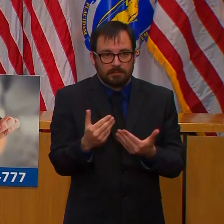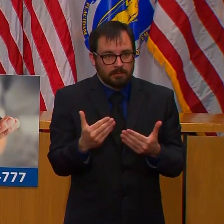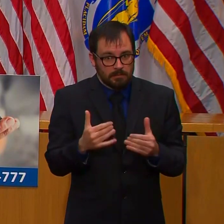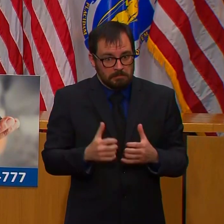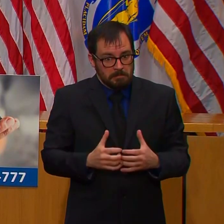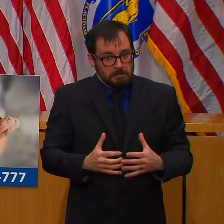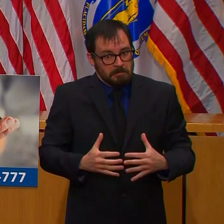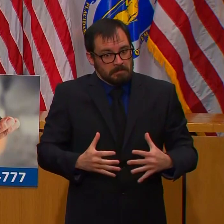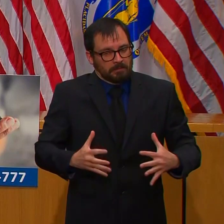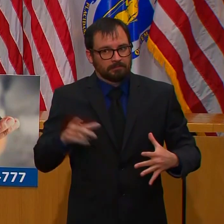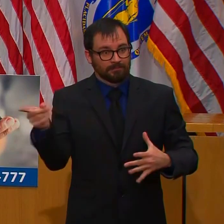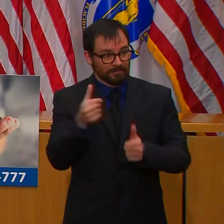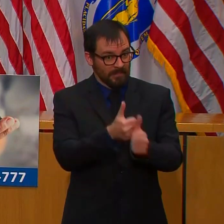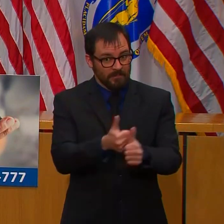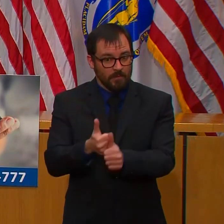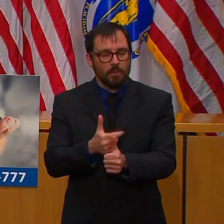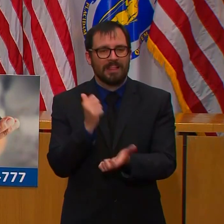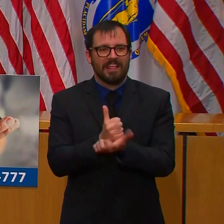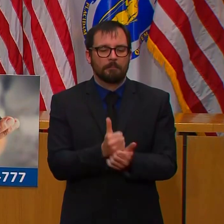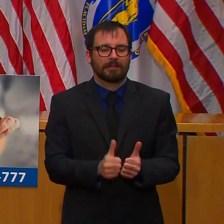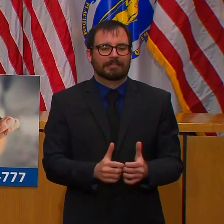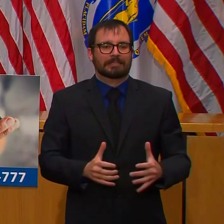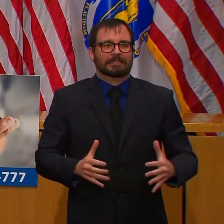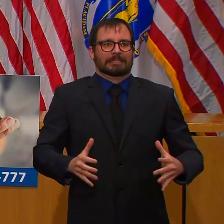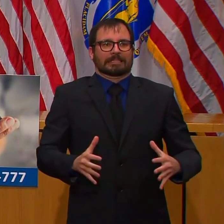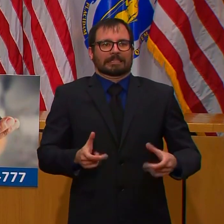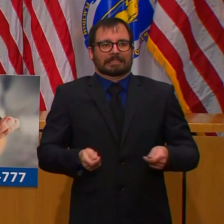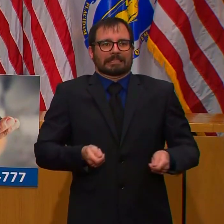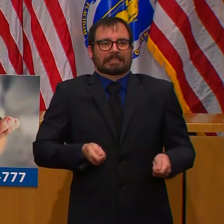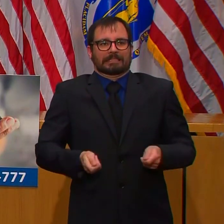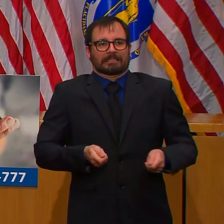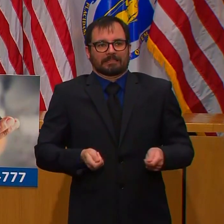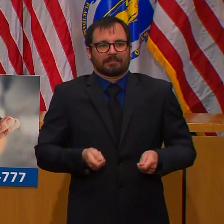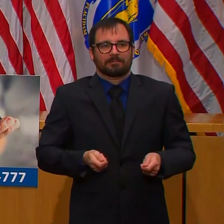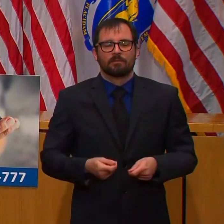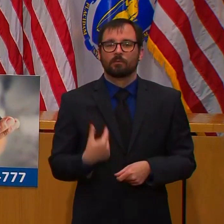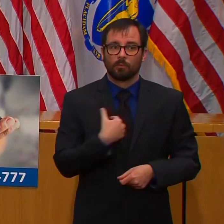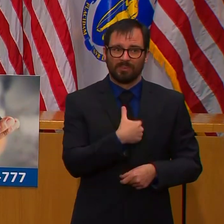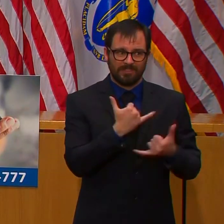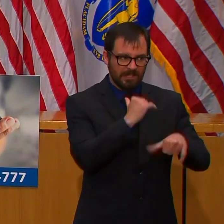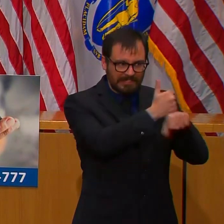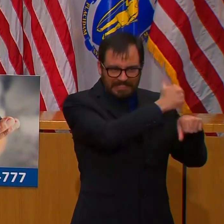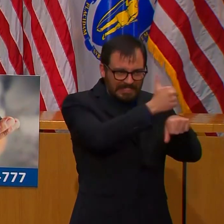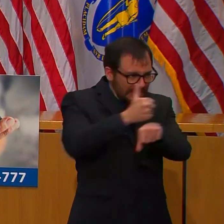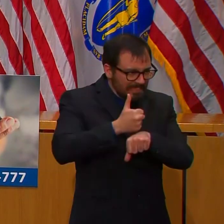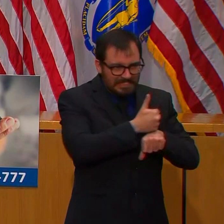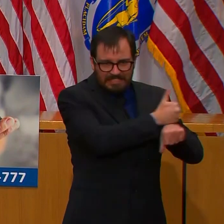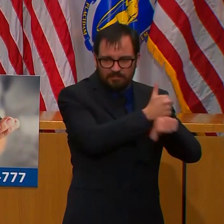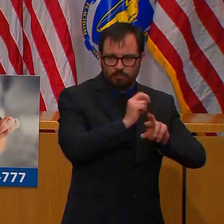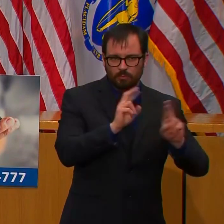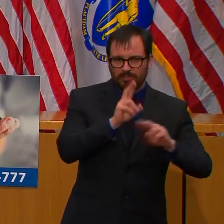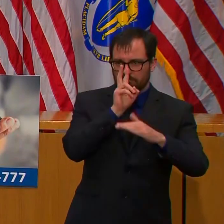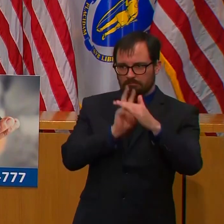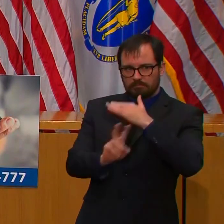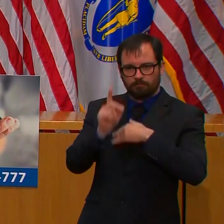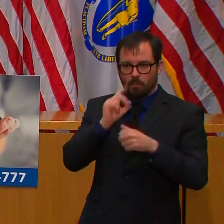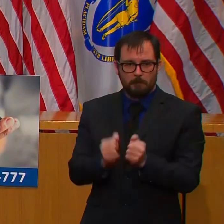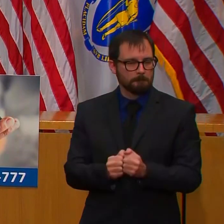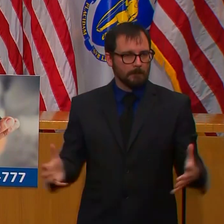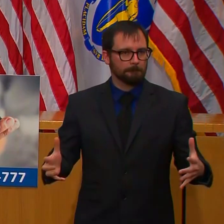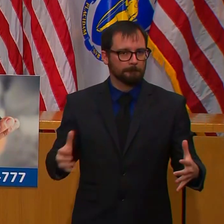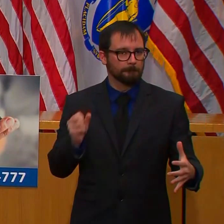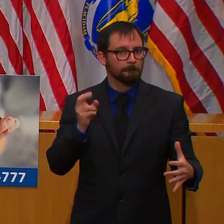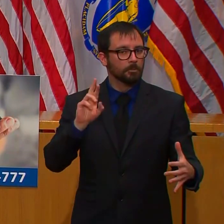As I mentioned earlier, we're also extending the guidance that we issued to executive branch employees to make sure we're keeping state government running